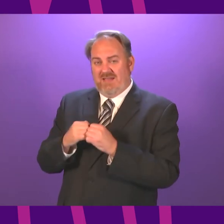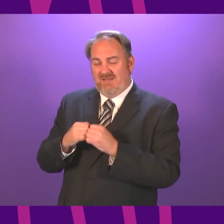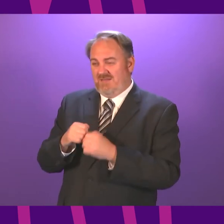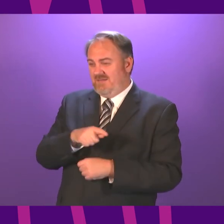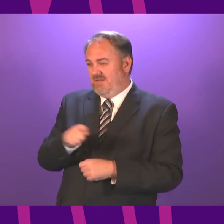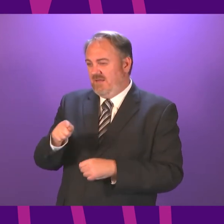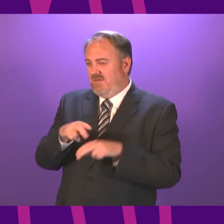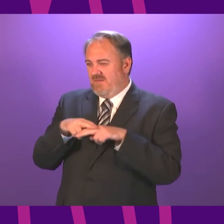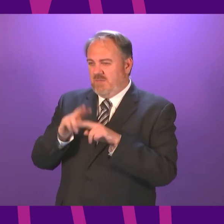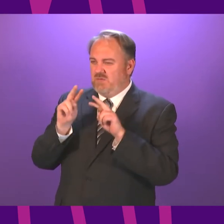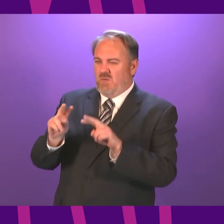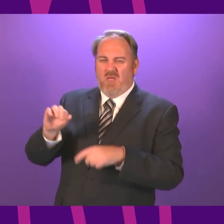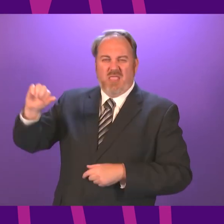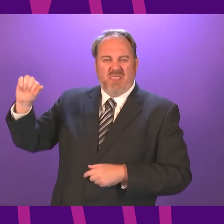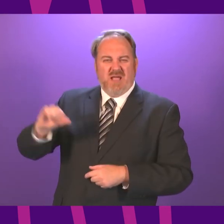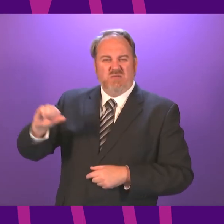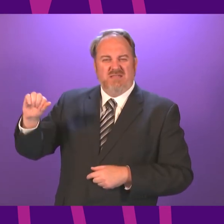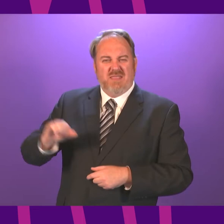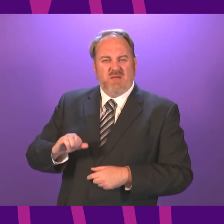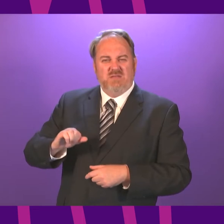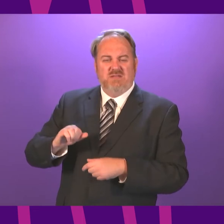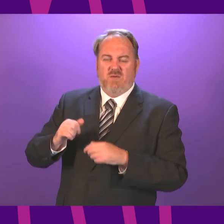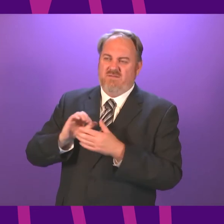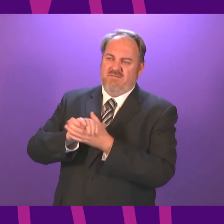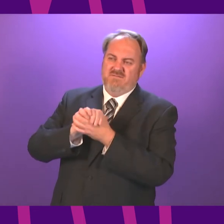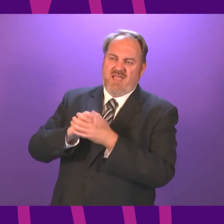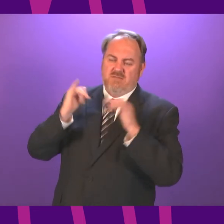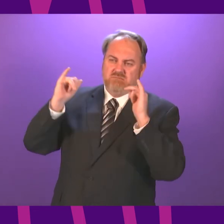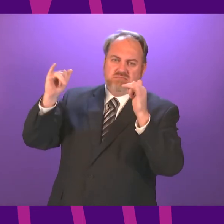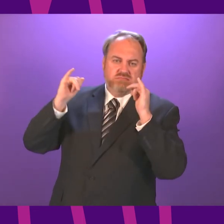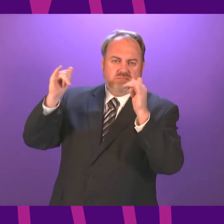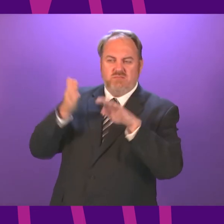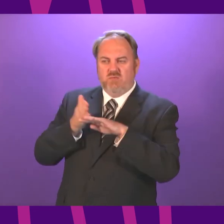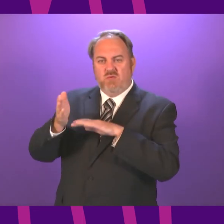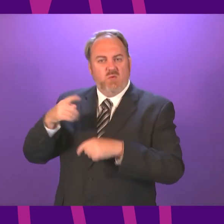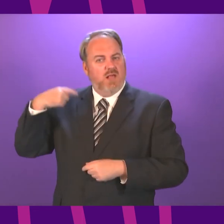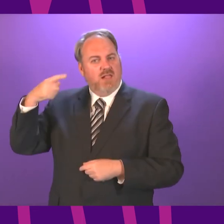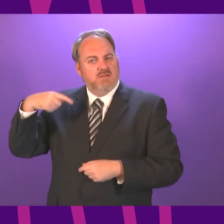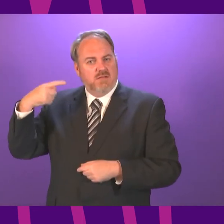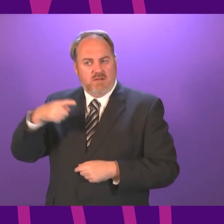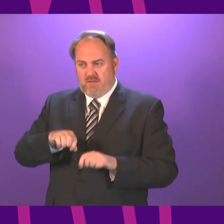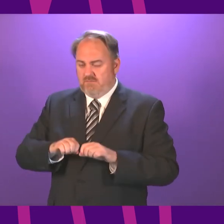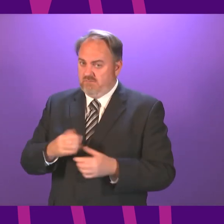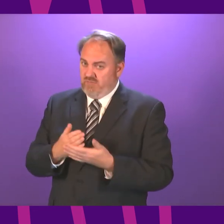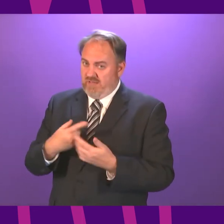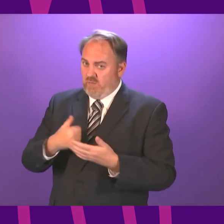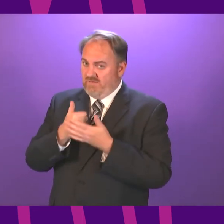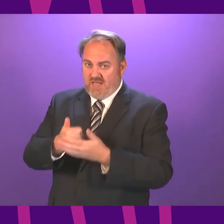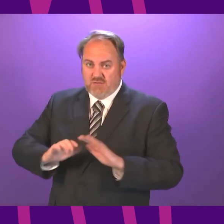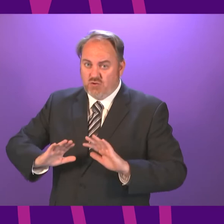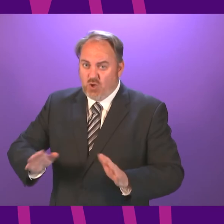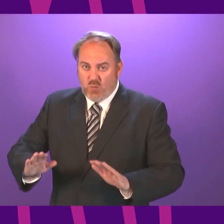thousands of fans travelling hundreds of miles to gather on the streets of London against official advice from the Government.